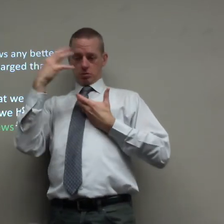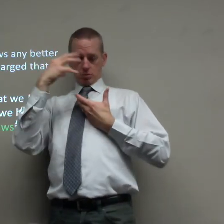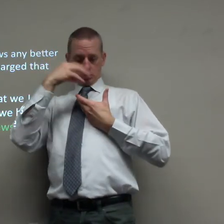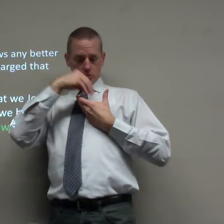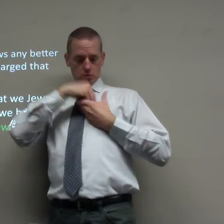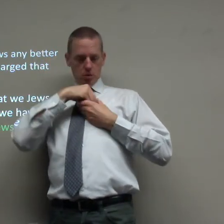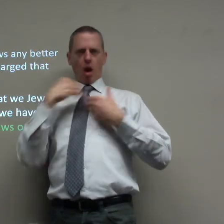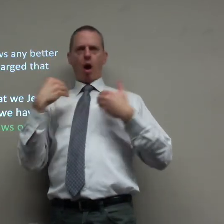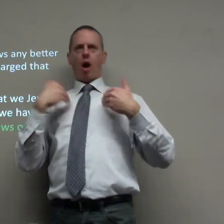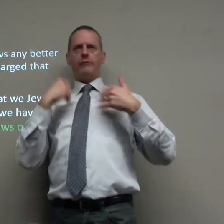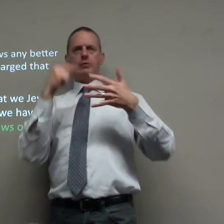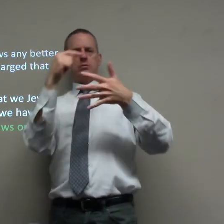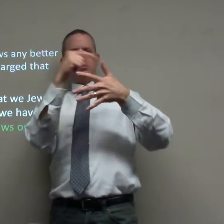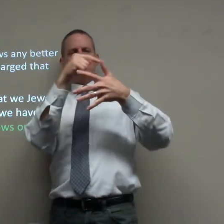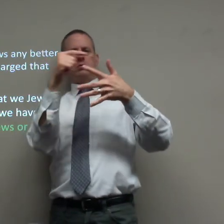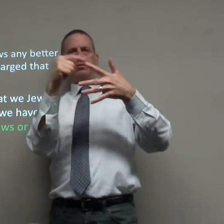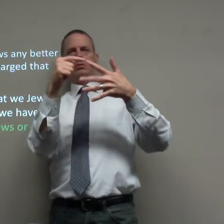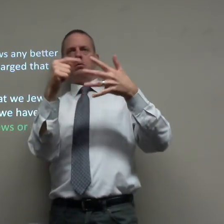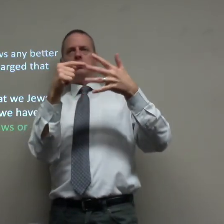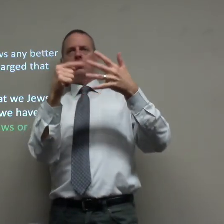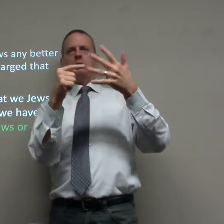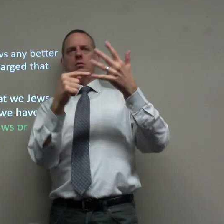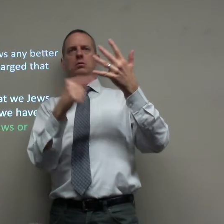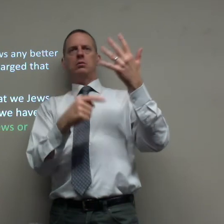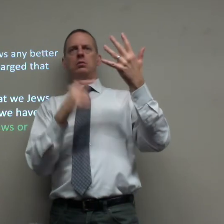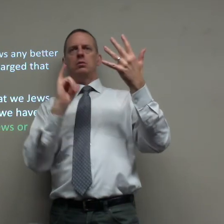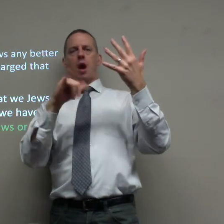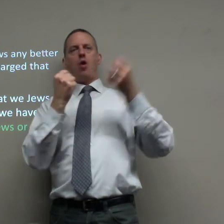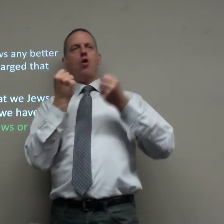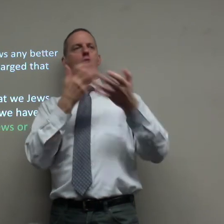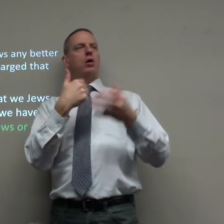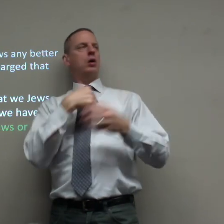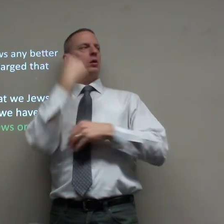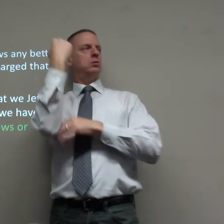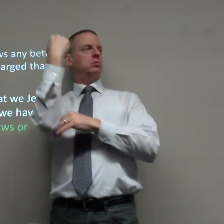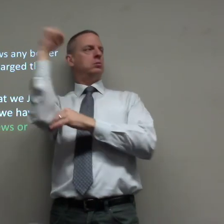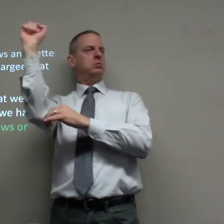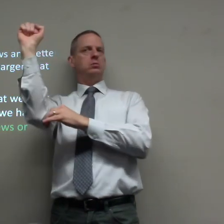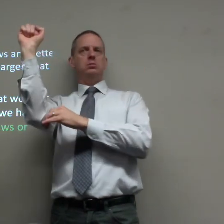it becomes a part of us it's all these different things that cause us to rebel